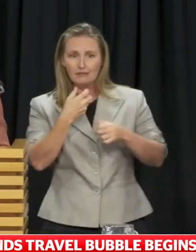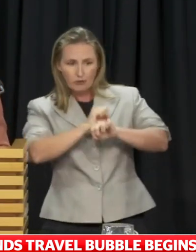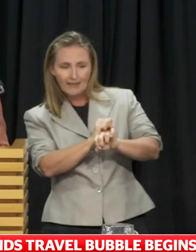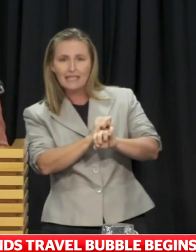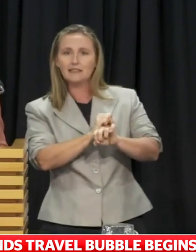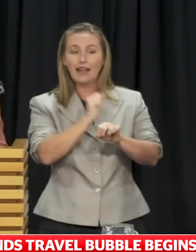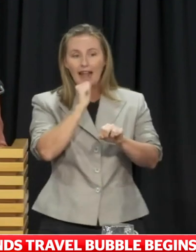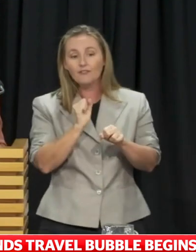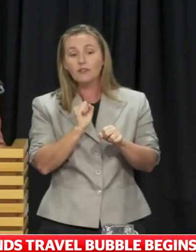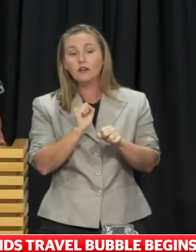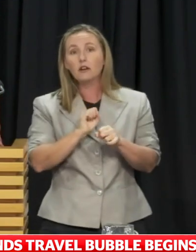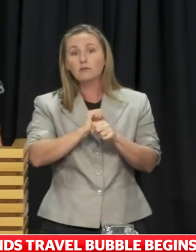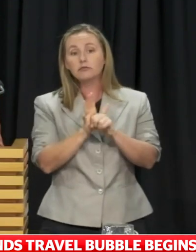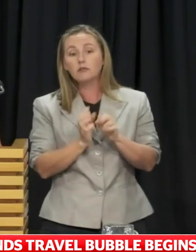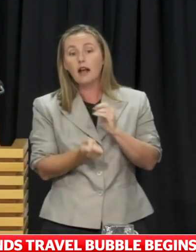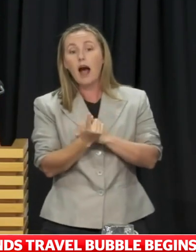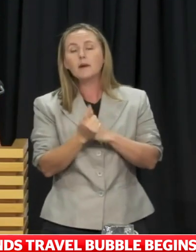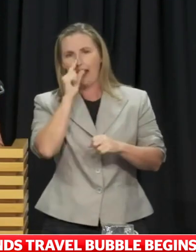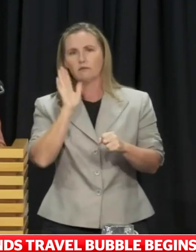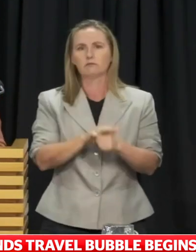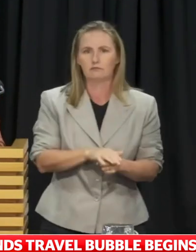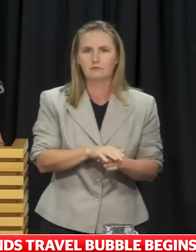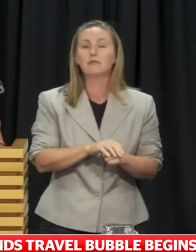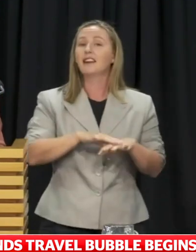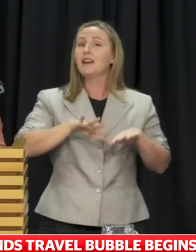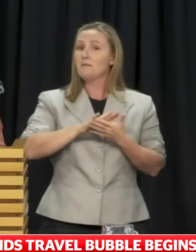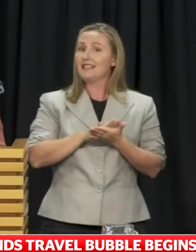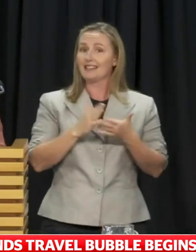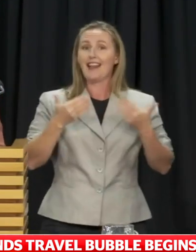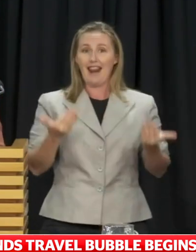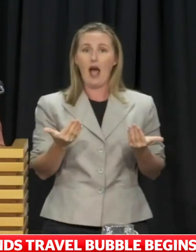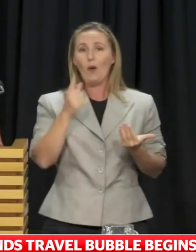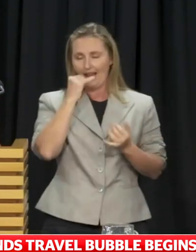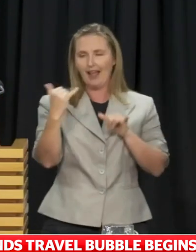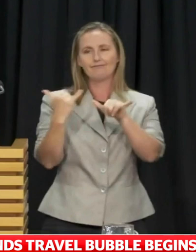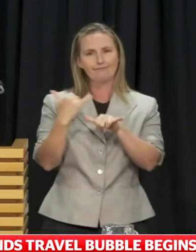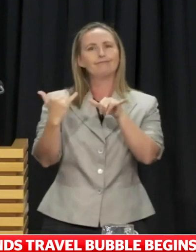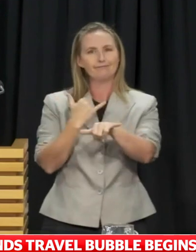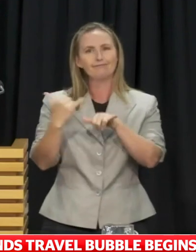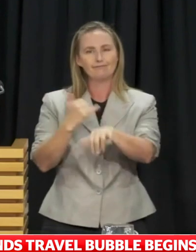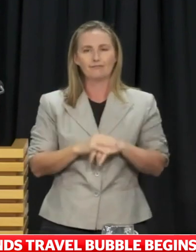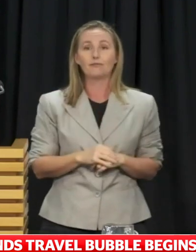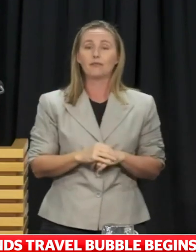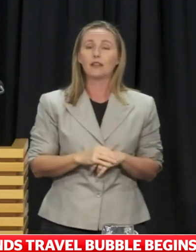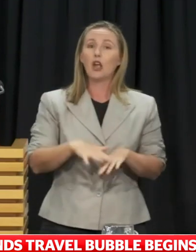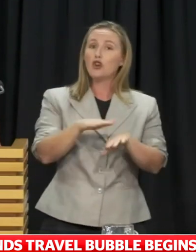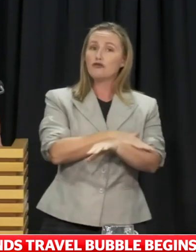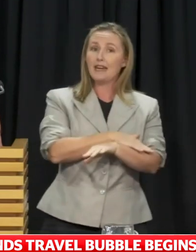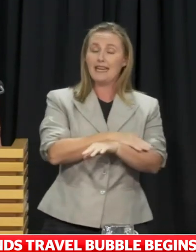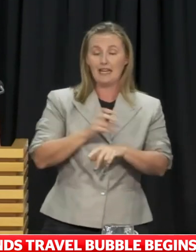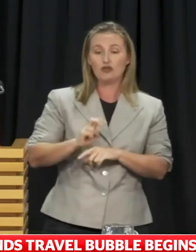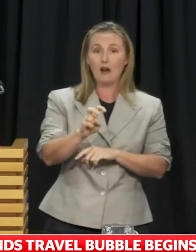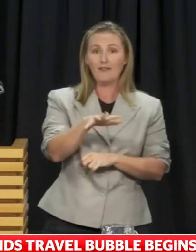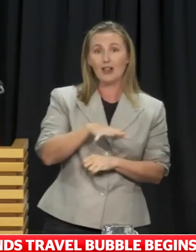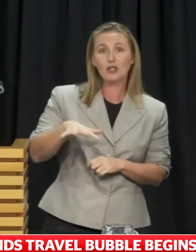-19 outbreak, which means a two-way travel bubble can now proceed. A green travel zone between the Cooks and New Zealand will